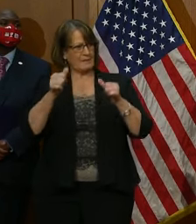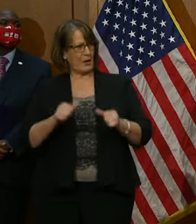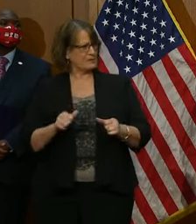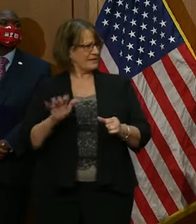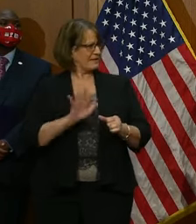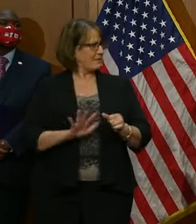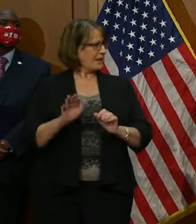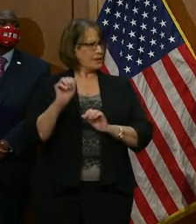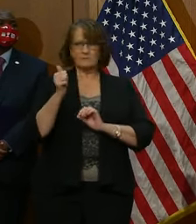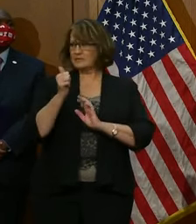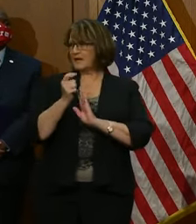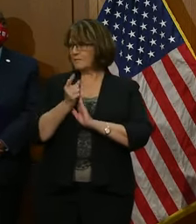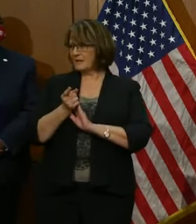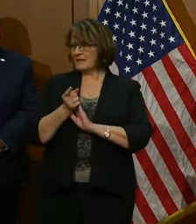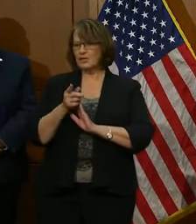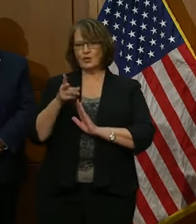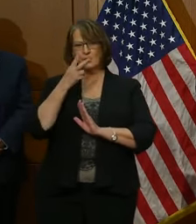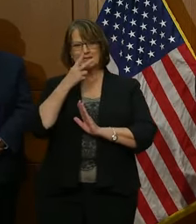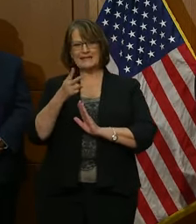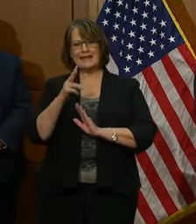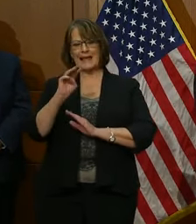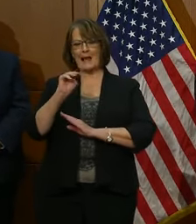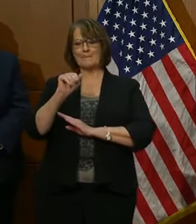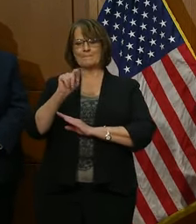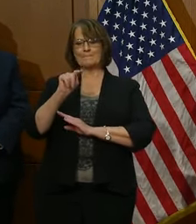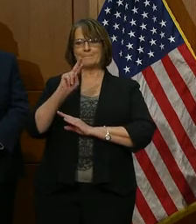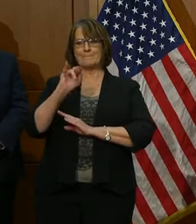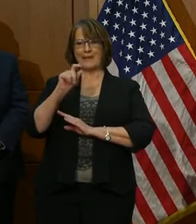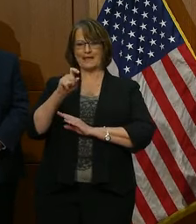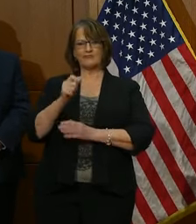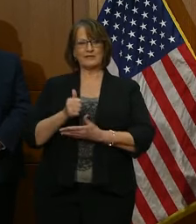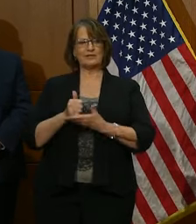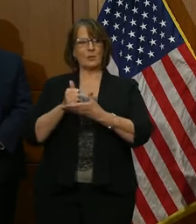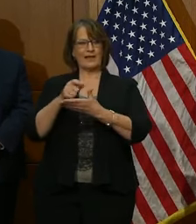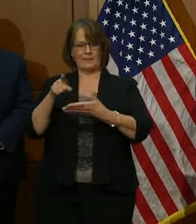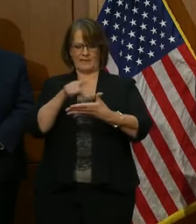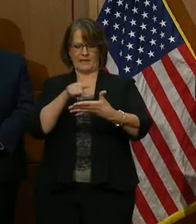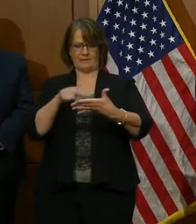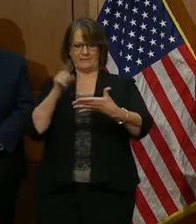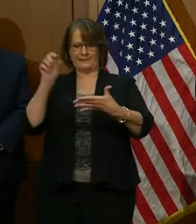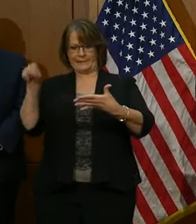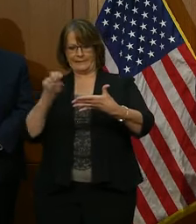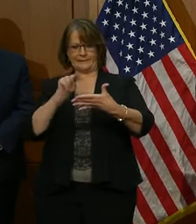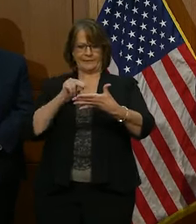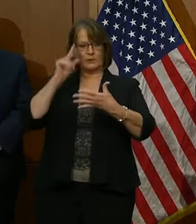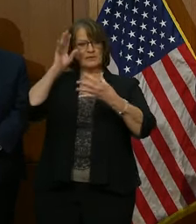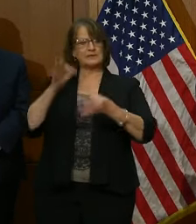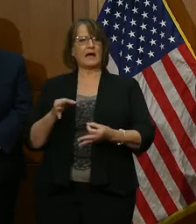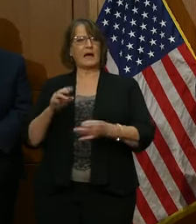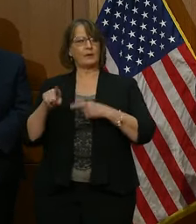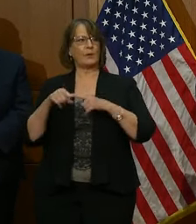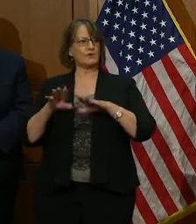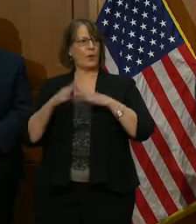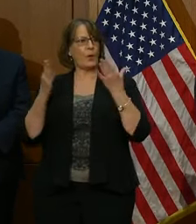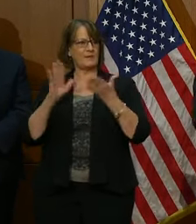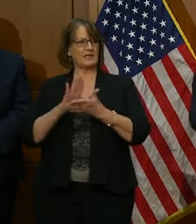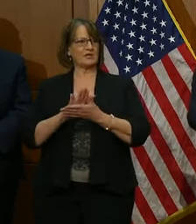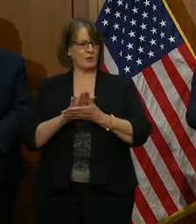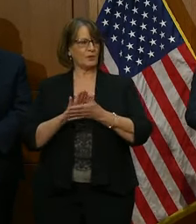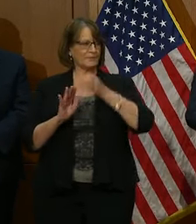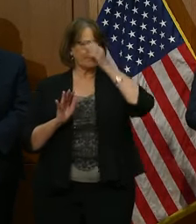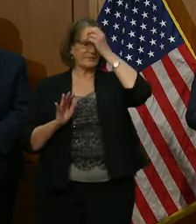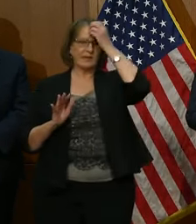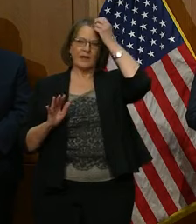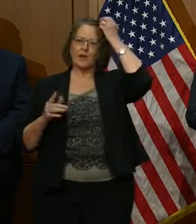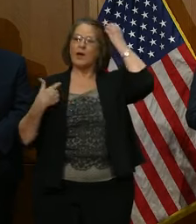minutes, you'll see that there's a matrix to help them make decisions there. And what we know is that we've been